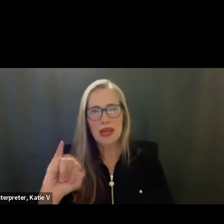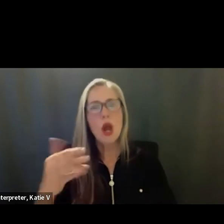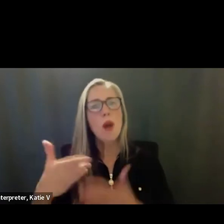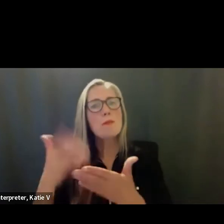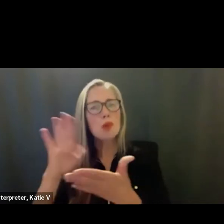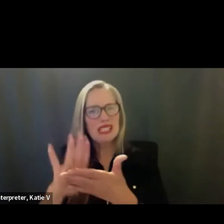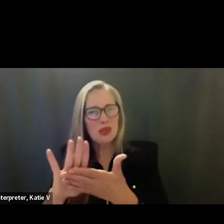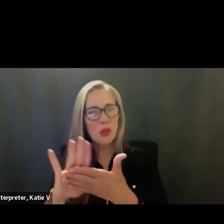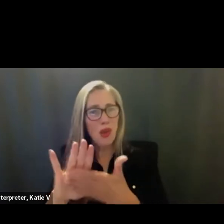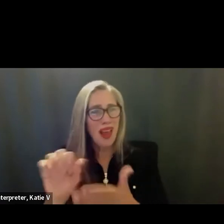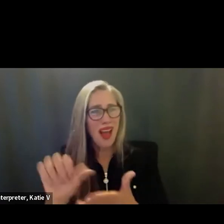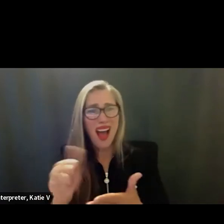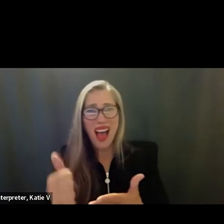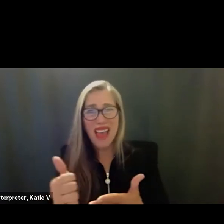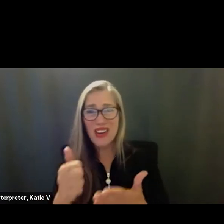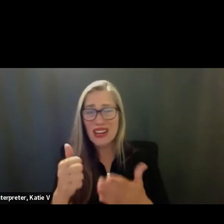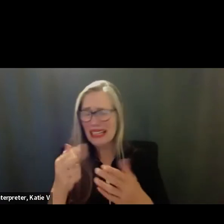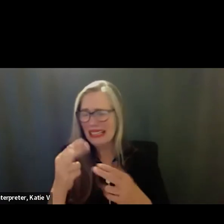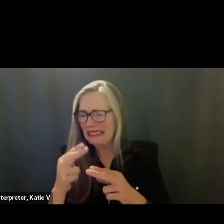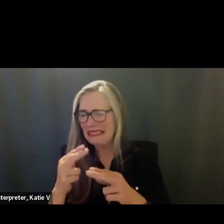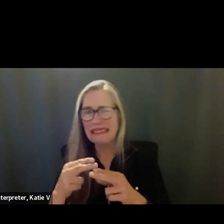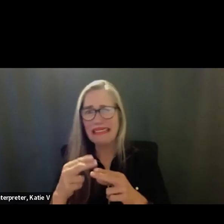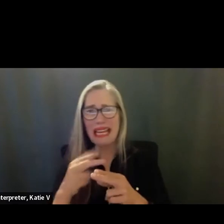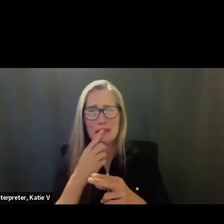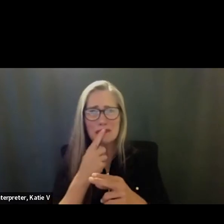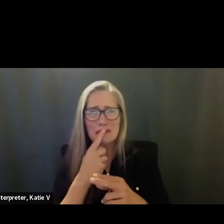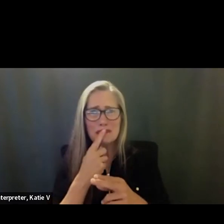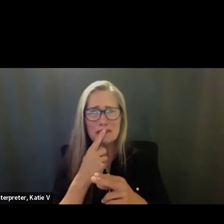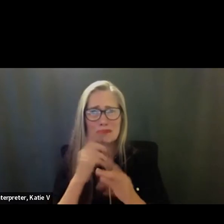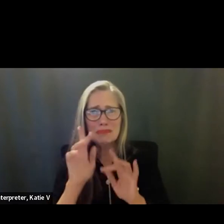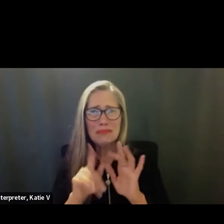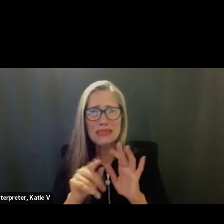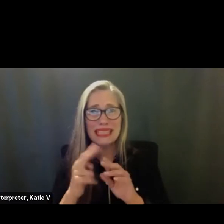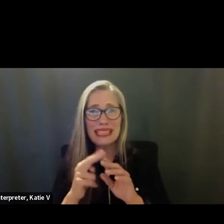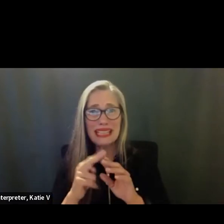Of course, I'm going to ask Adriana to help me here.